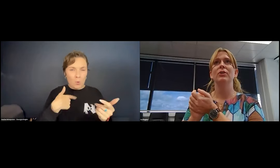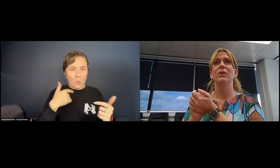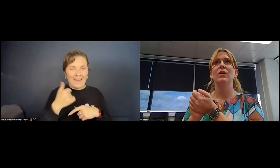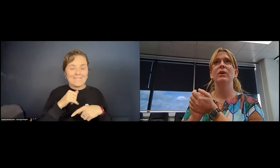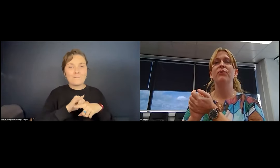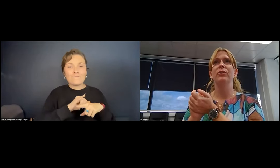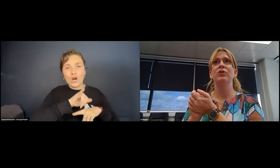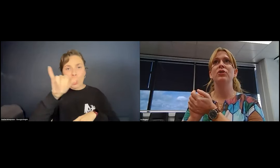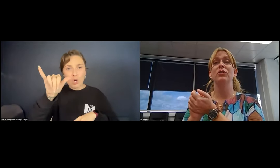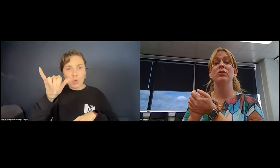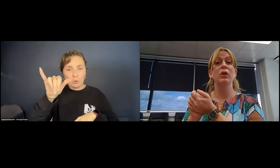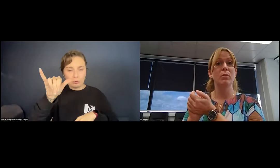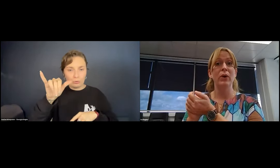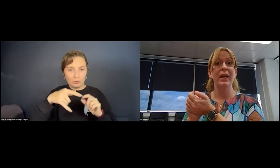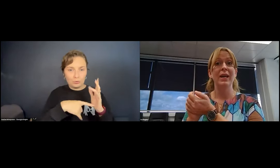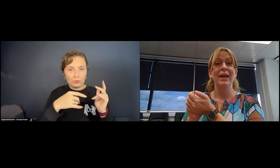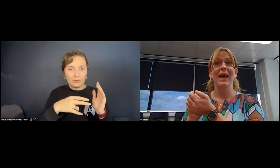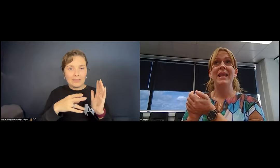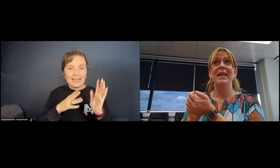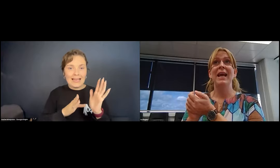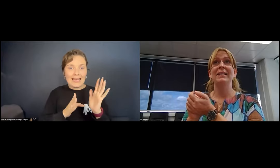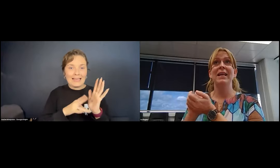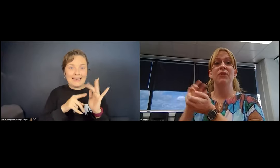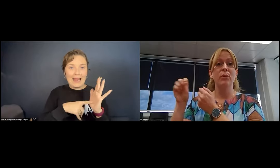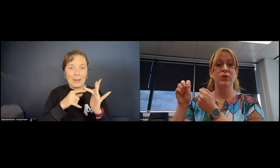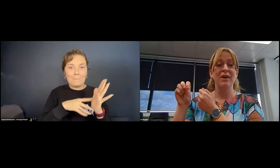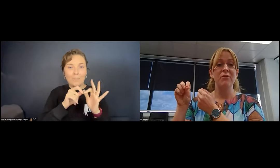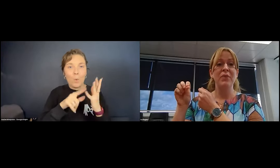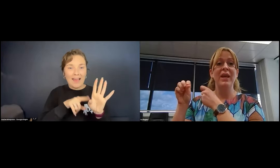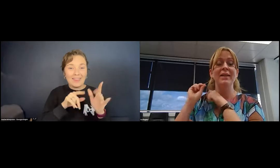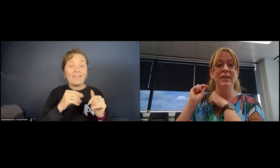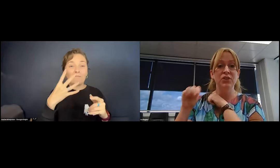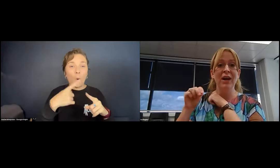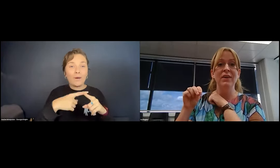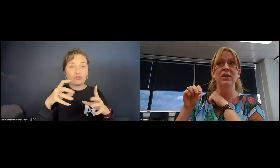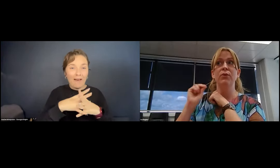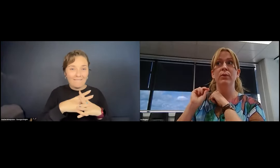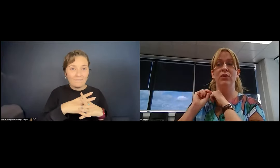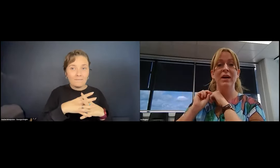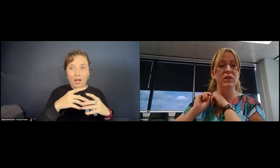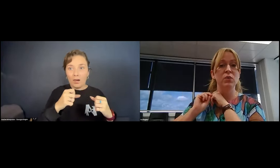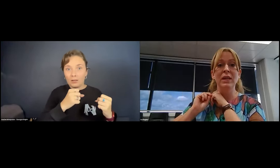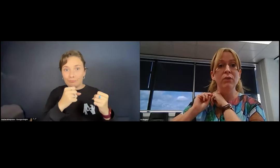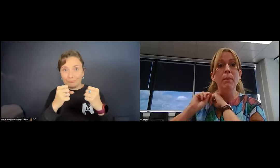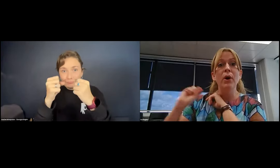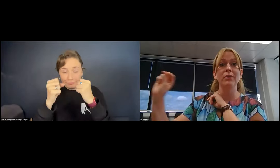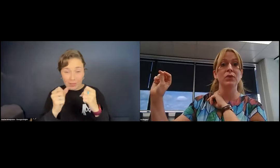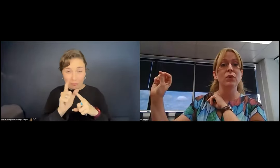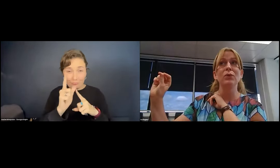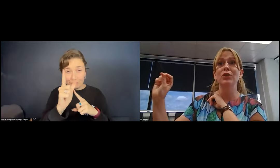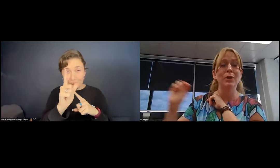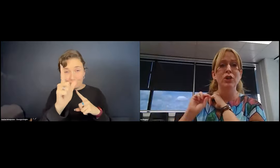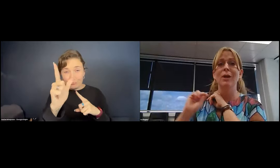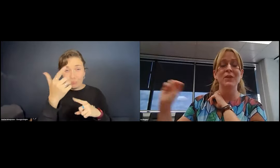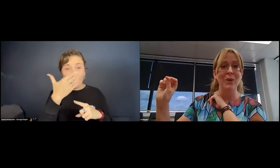we flew to Nulamboy and then had to get a four wheel drive from there and started driving in the four wheel drive to this really remote